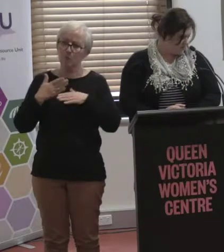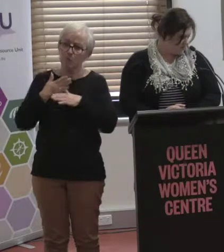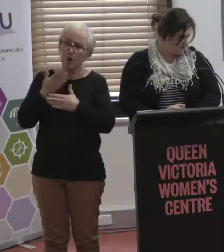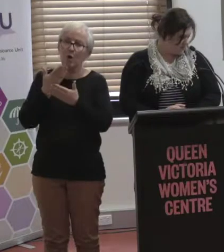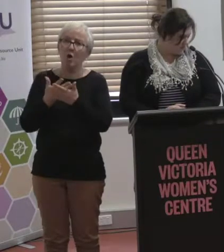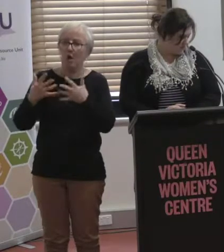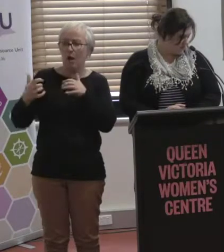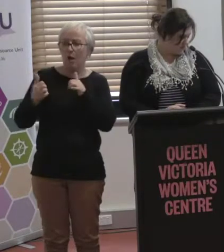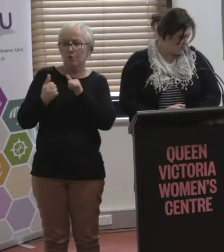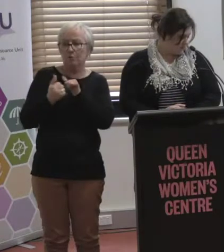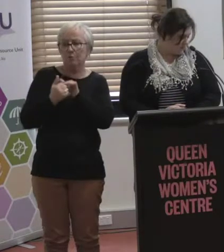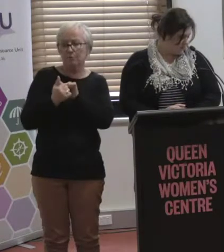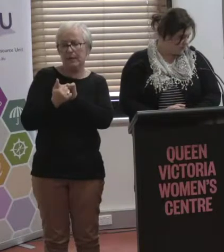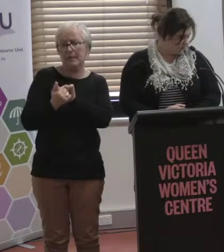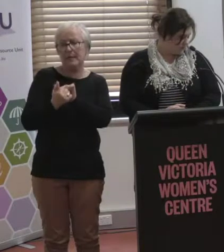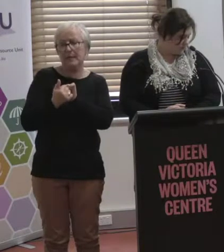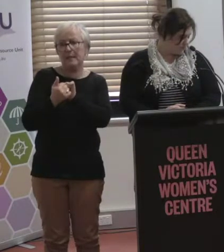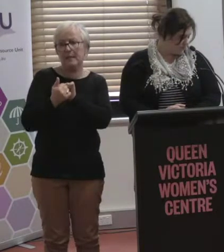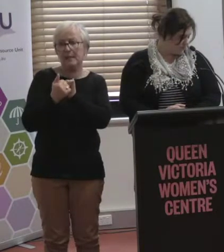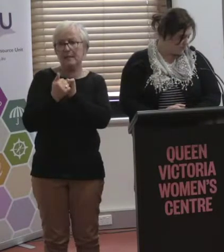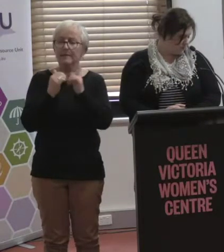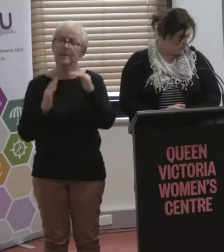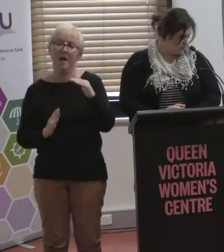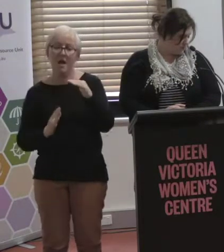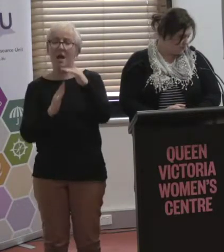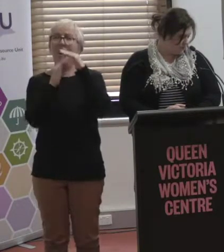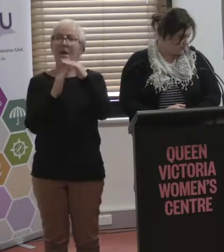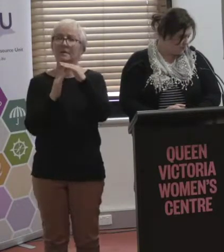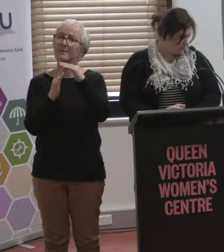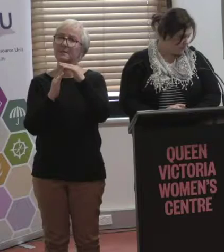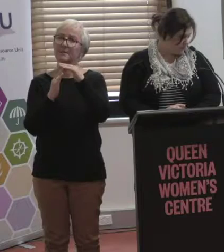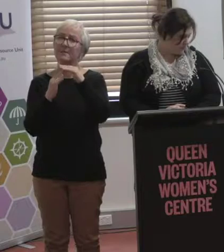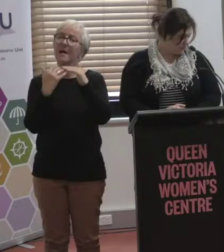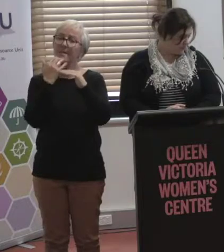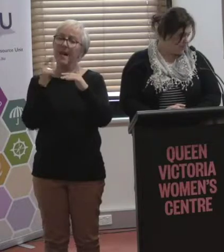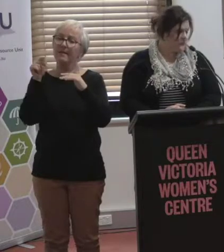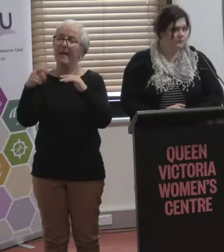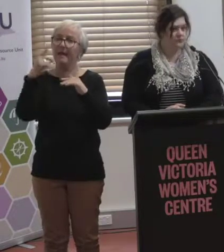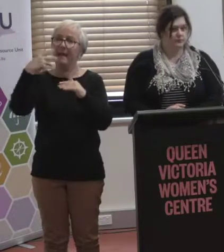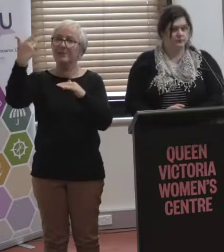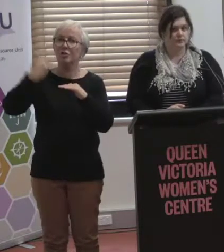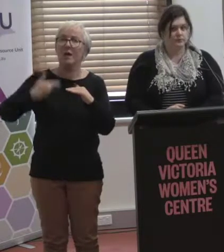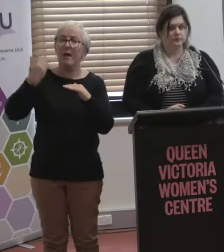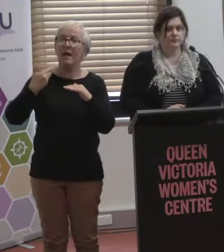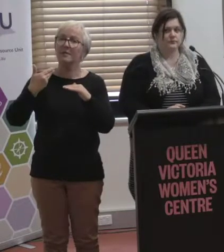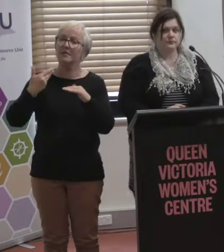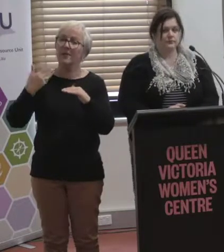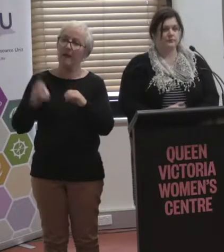highest level that the unbooks can charge and that will be enforced.